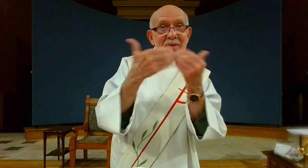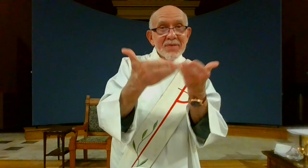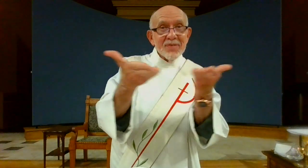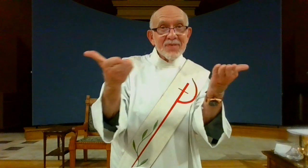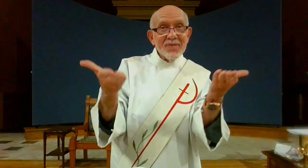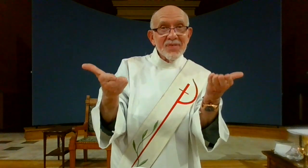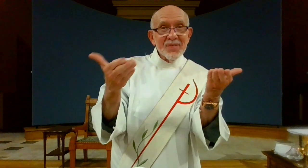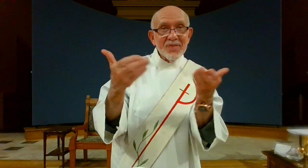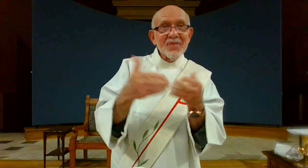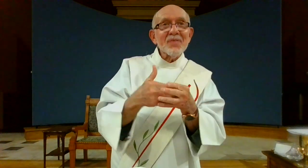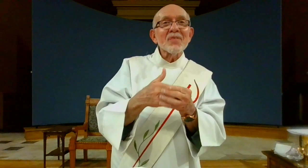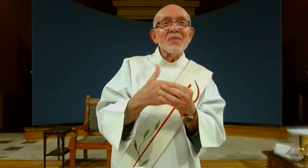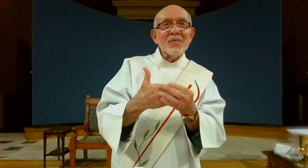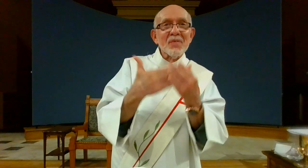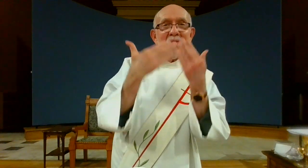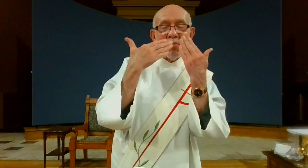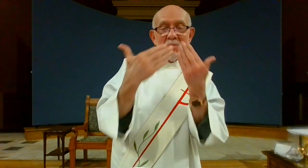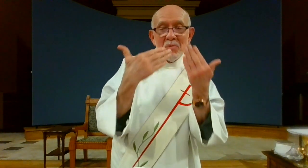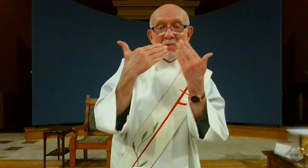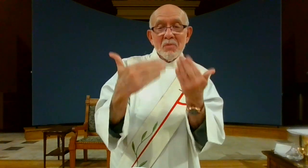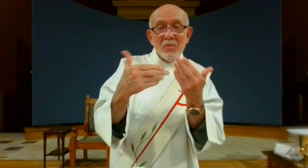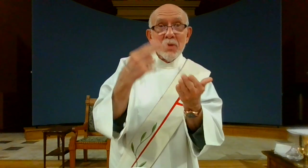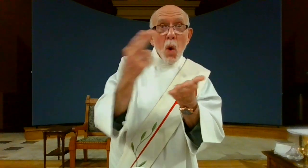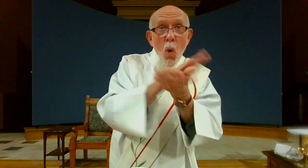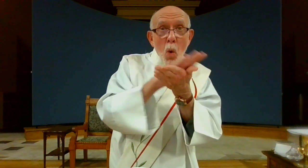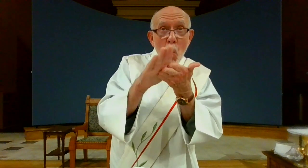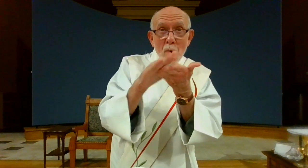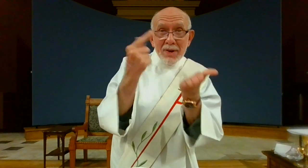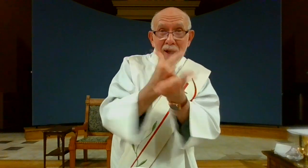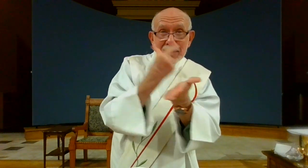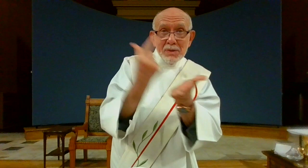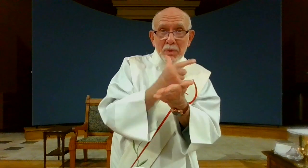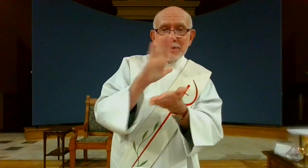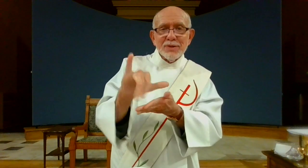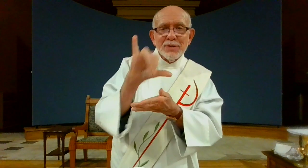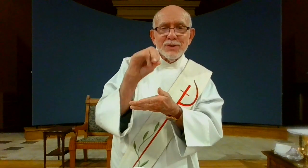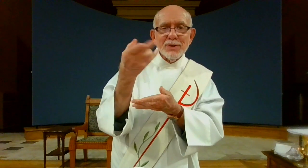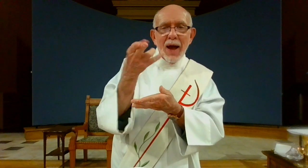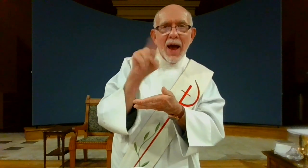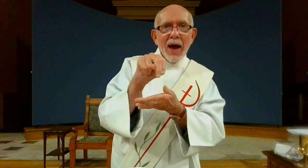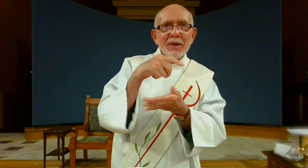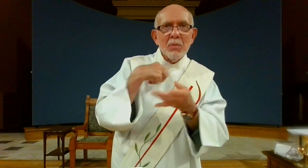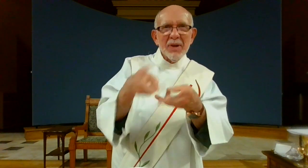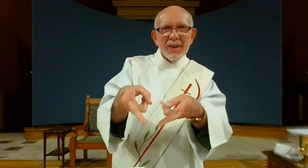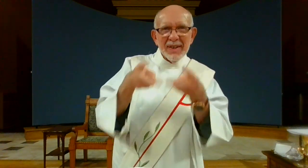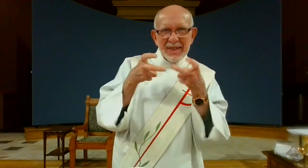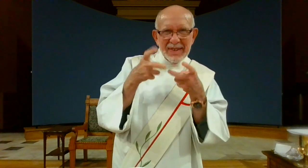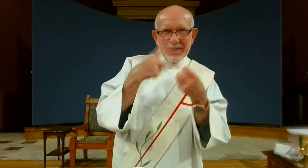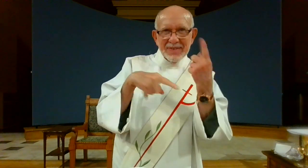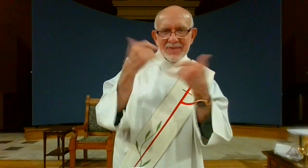The Lord be with you and with your spirit. A reading from the Holy Gospel